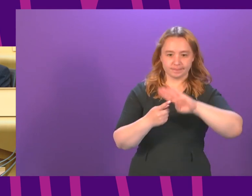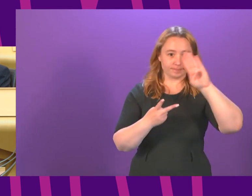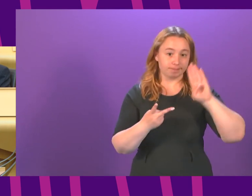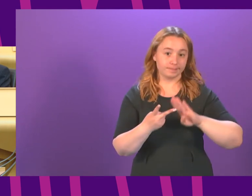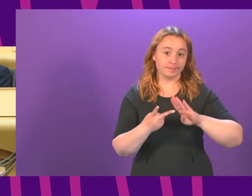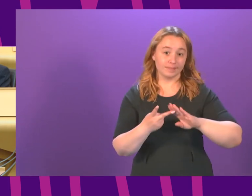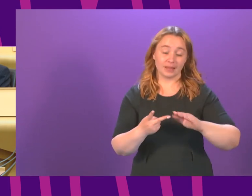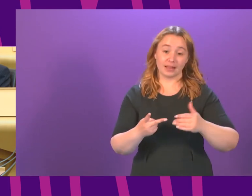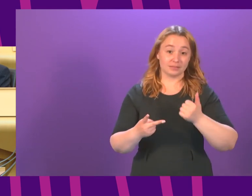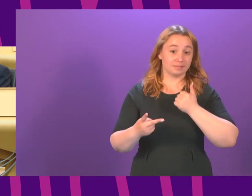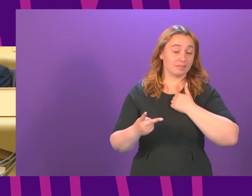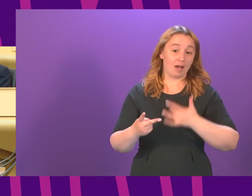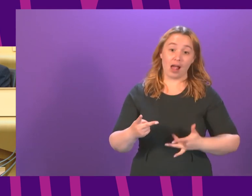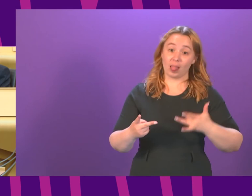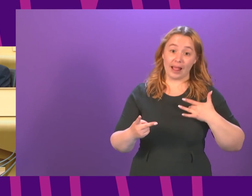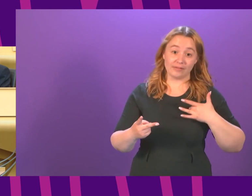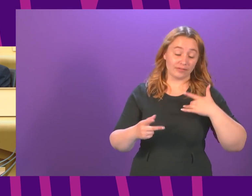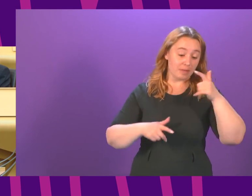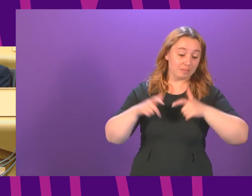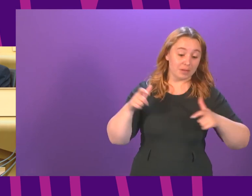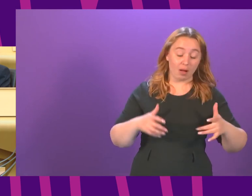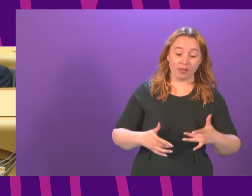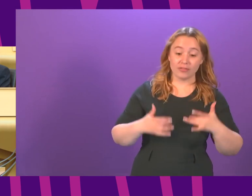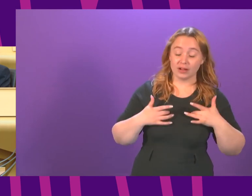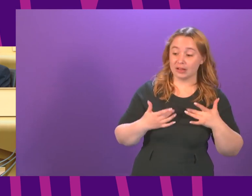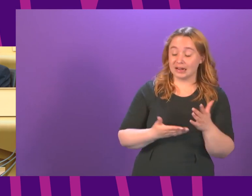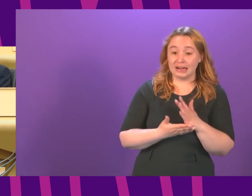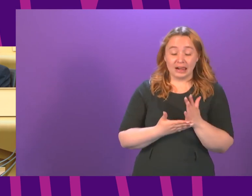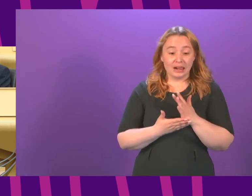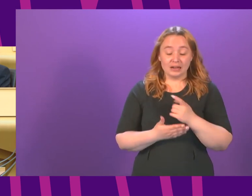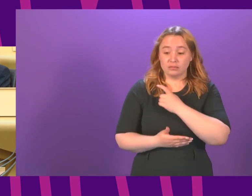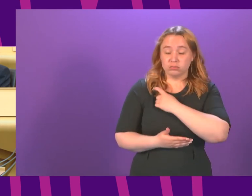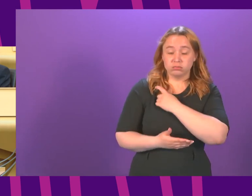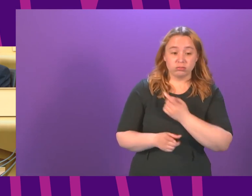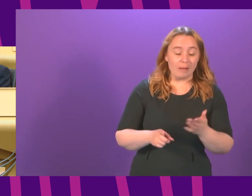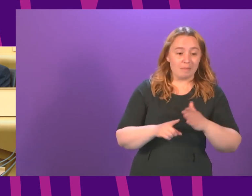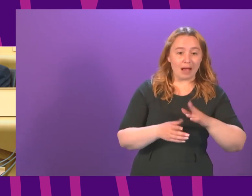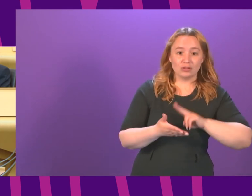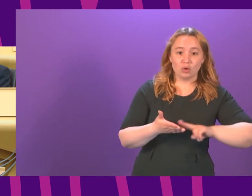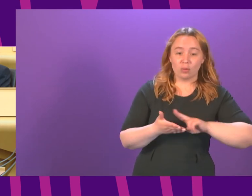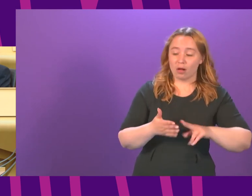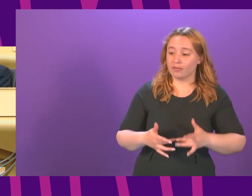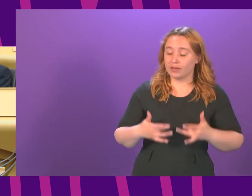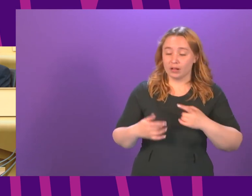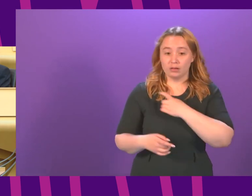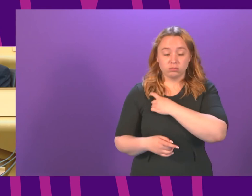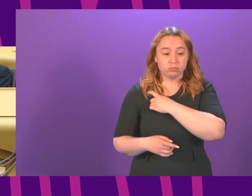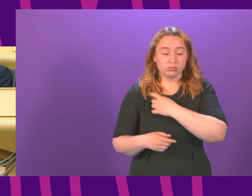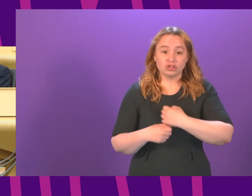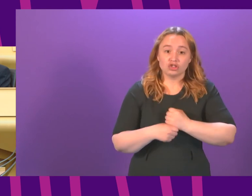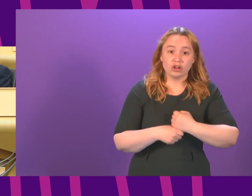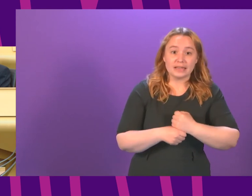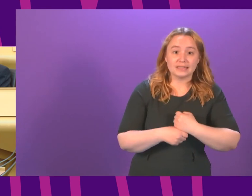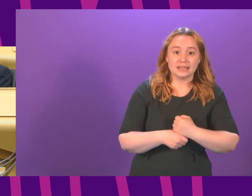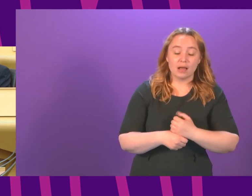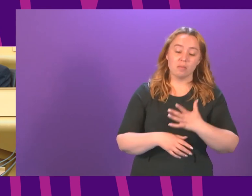in my own life who have that tentative feeling about getting back to normal again it can make people anxious what I